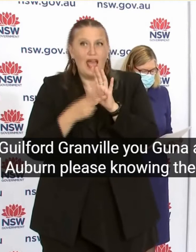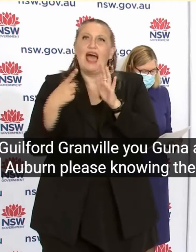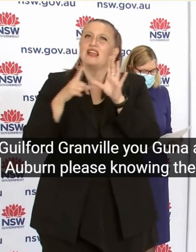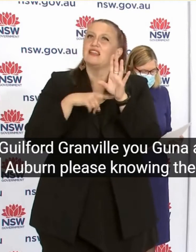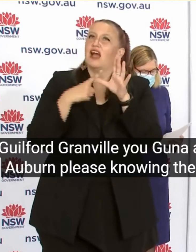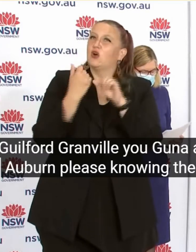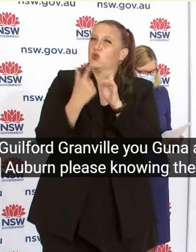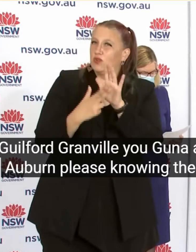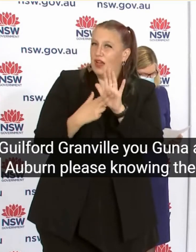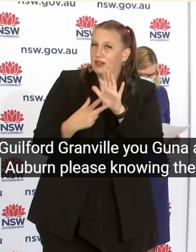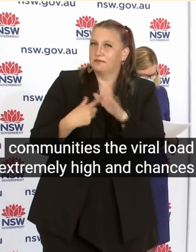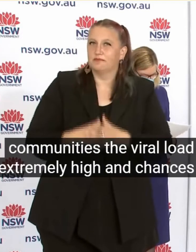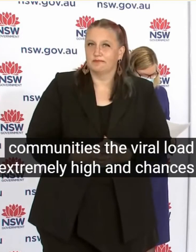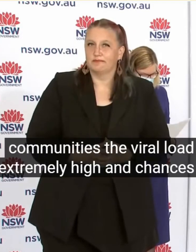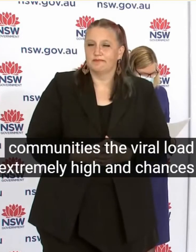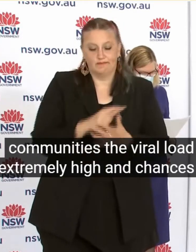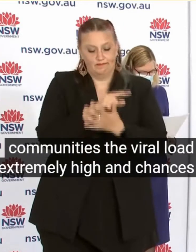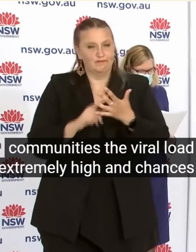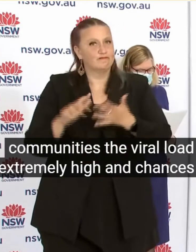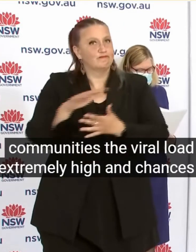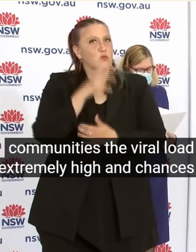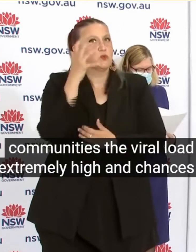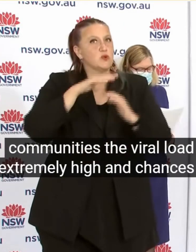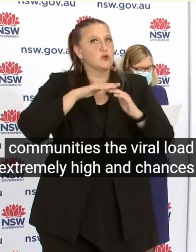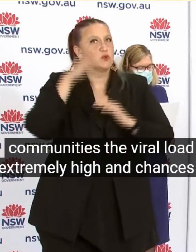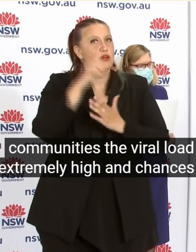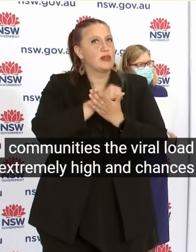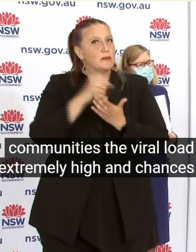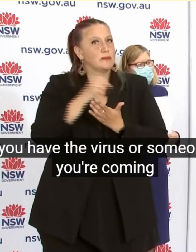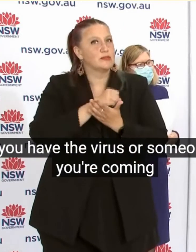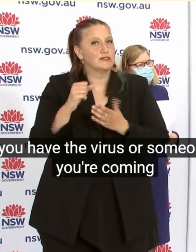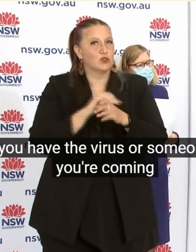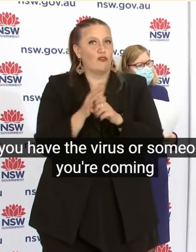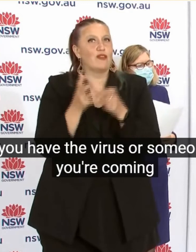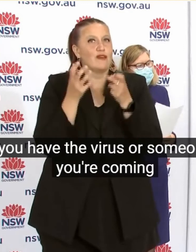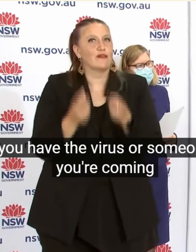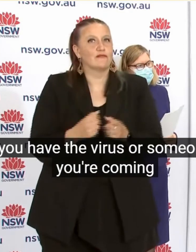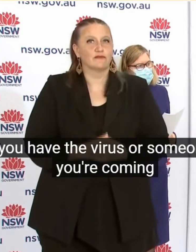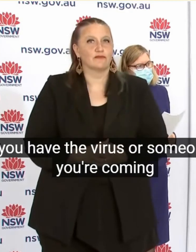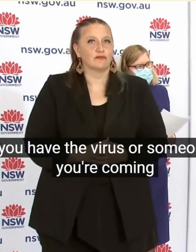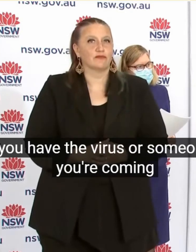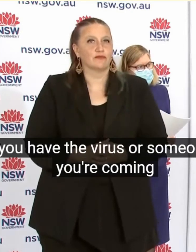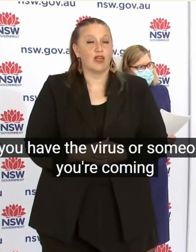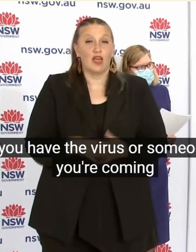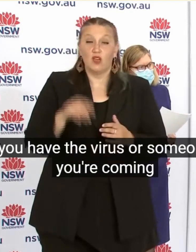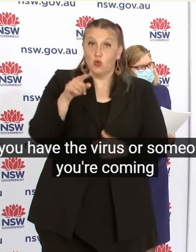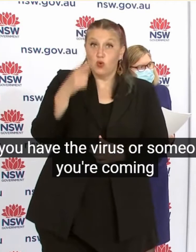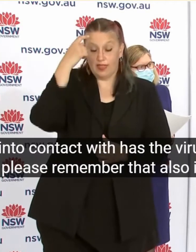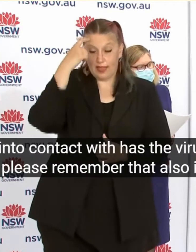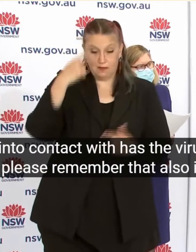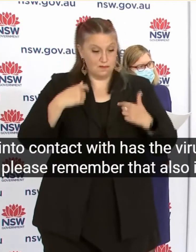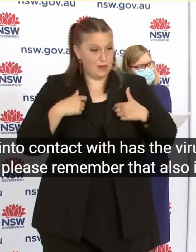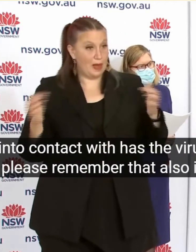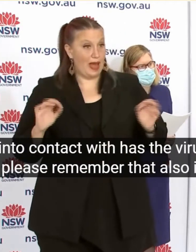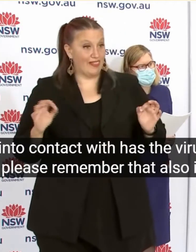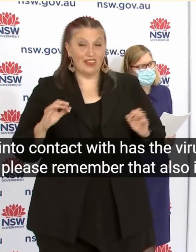chances are you have the virus Or someone you're coming into contact with has the virus Please remember that Also in Western New South Wales Dub